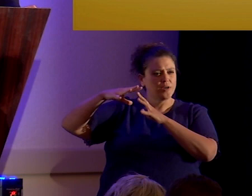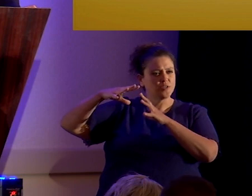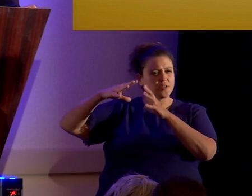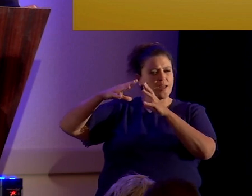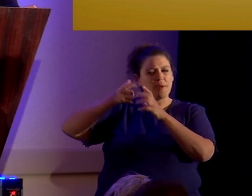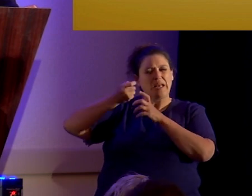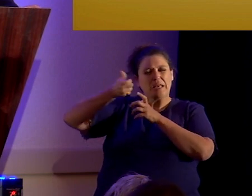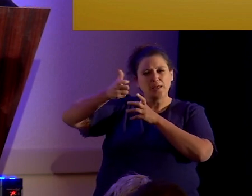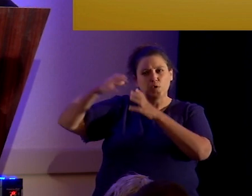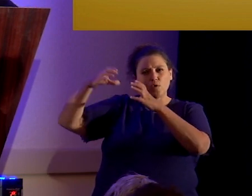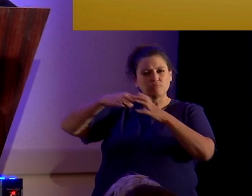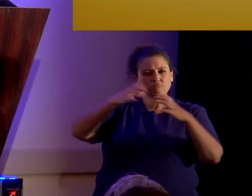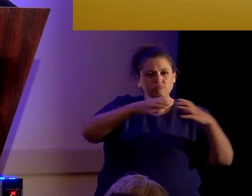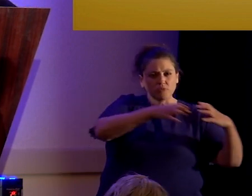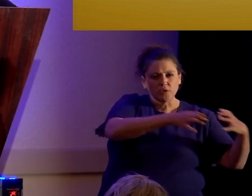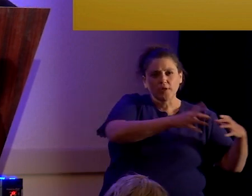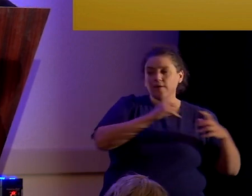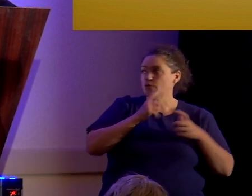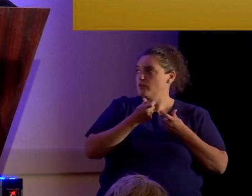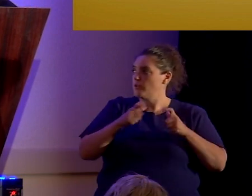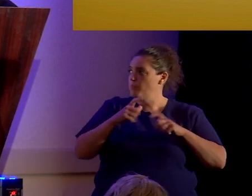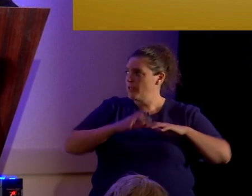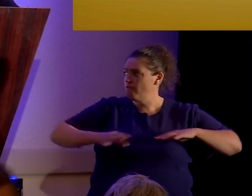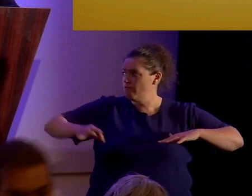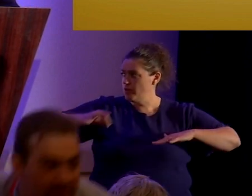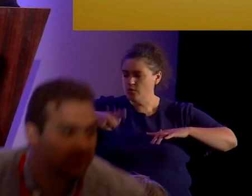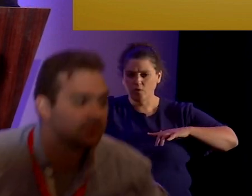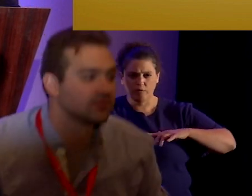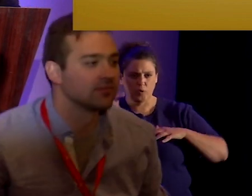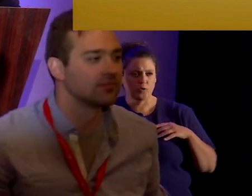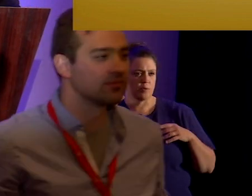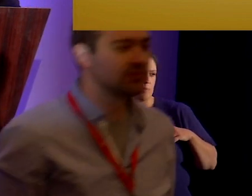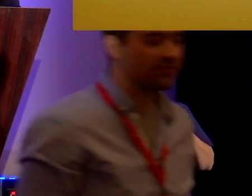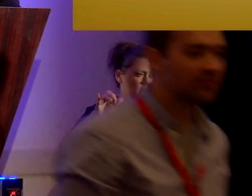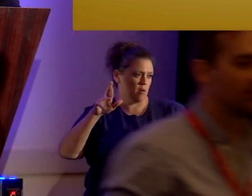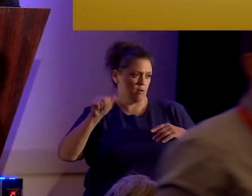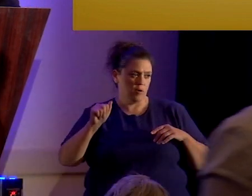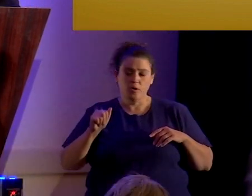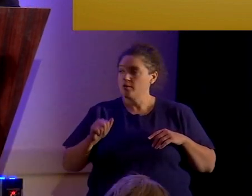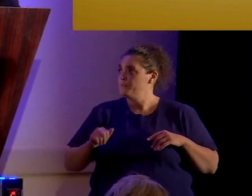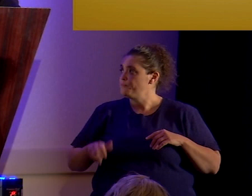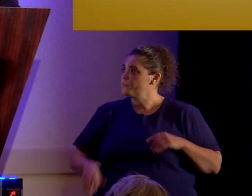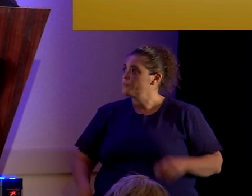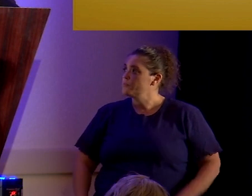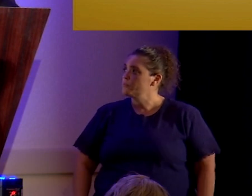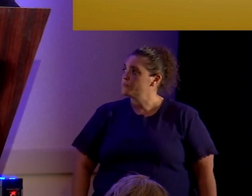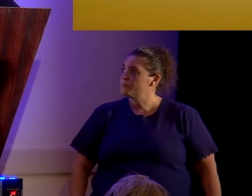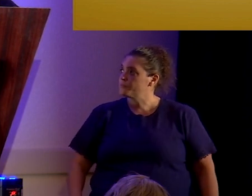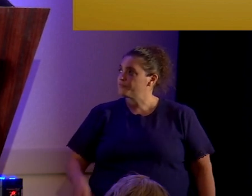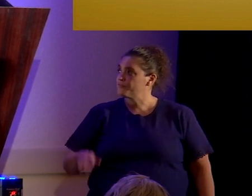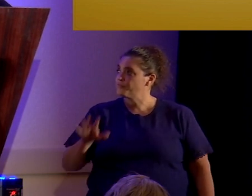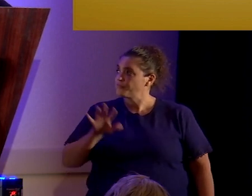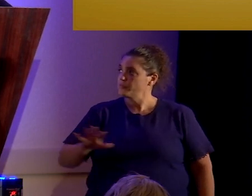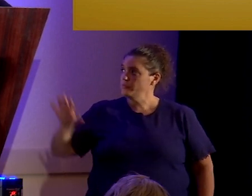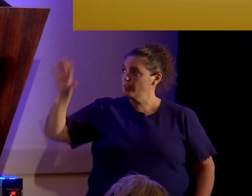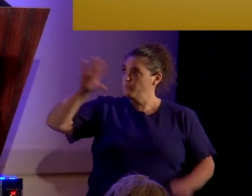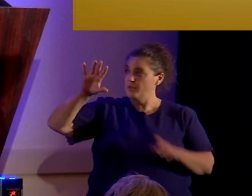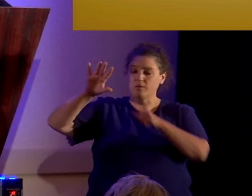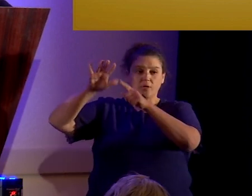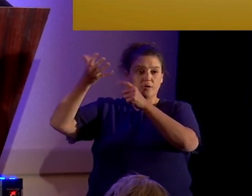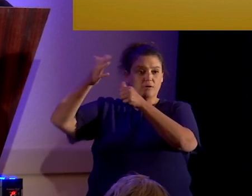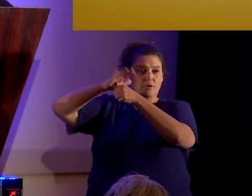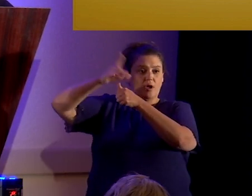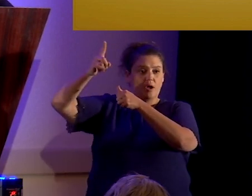And there's a great field of drumlins around Palmyra. At the top of the, uh, hill is a monument.